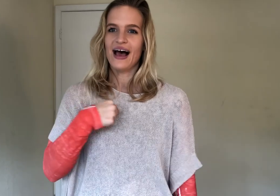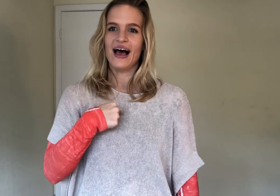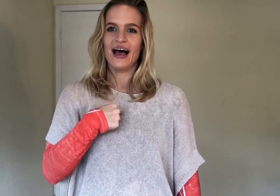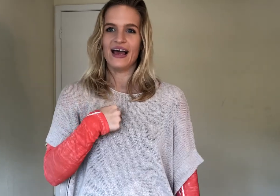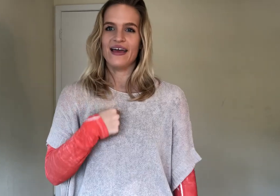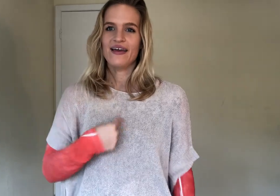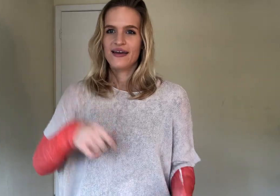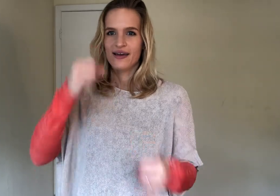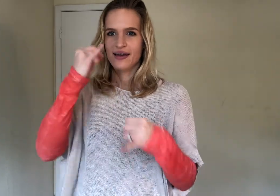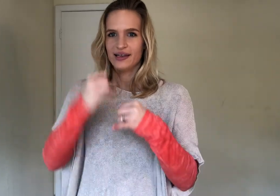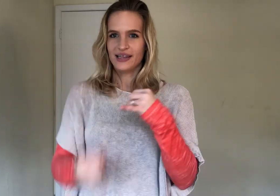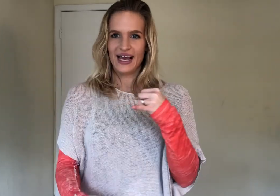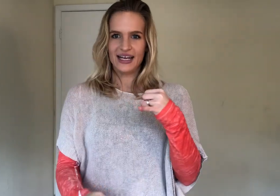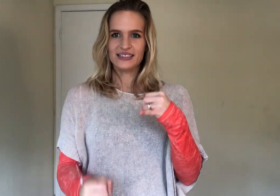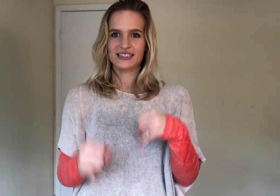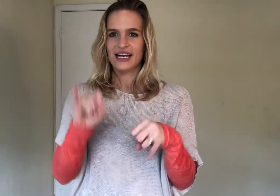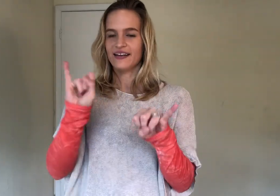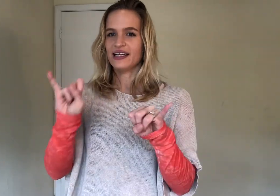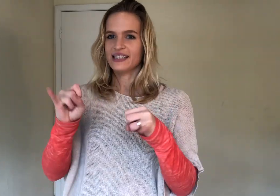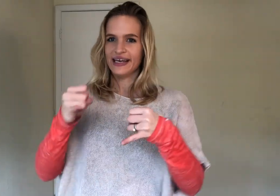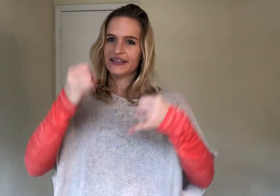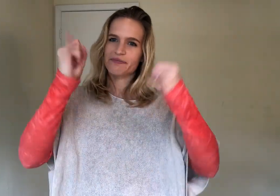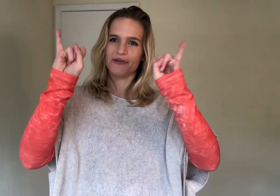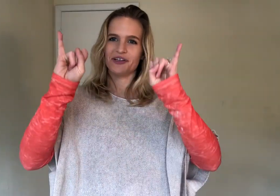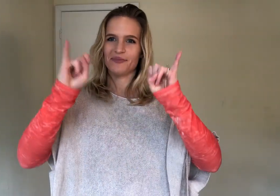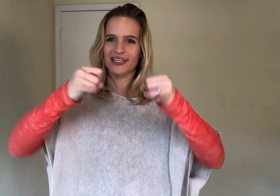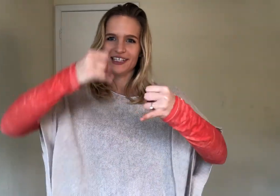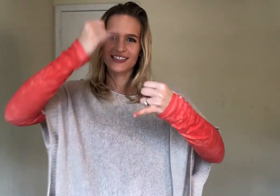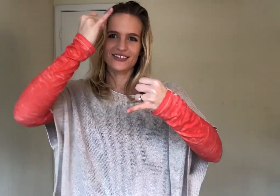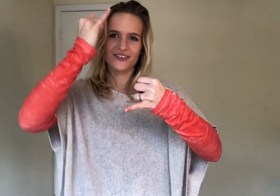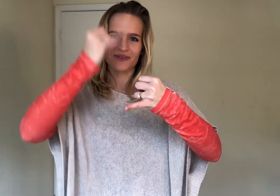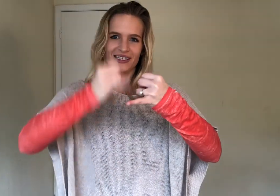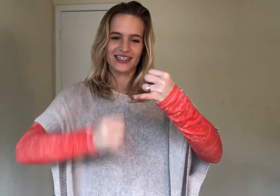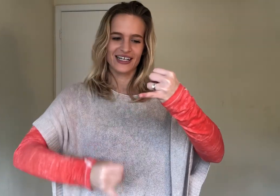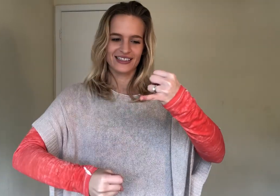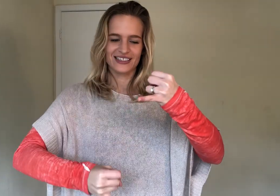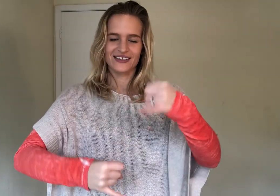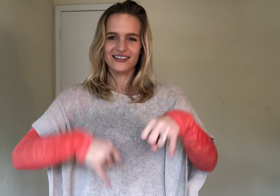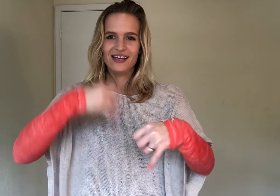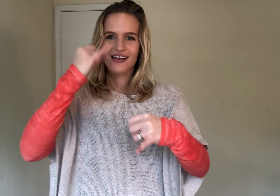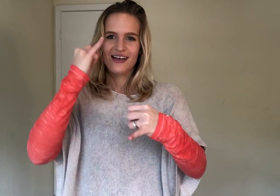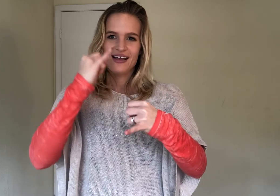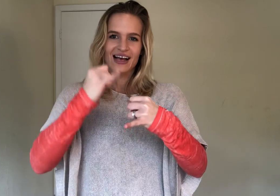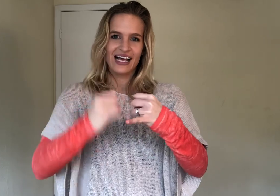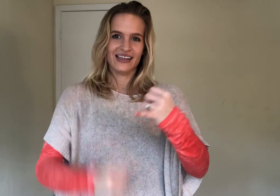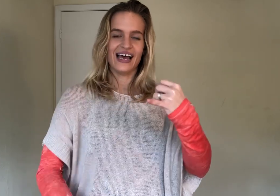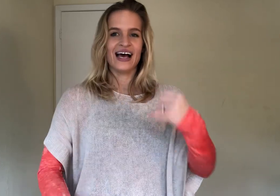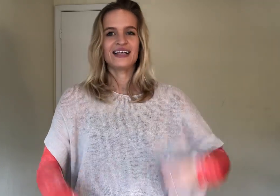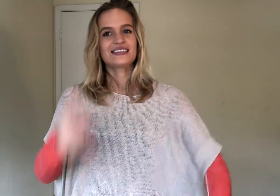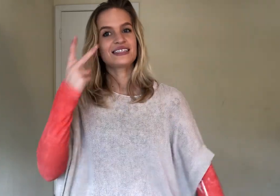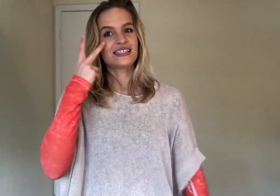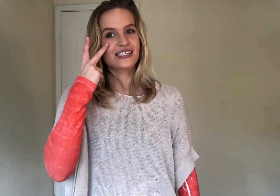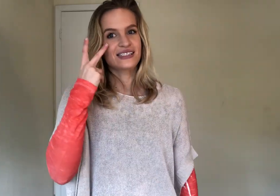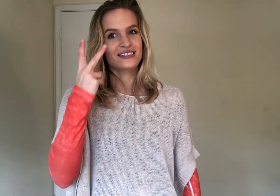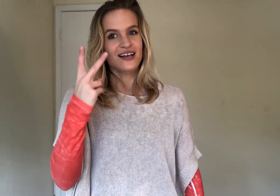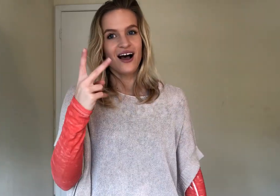I. Last. It's kind of like camp. But with your pinkies. Throw one against the other. I last. Saw.